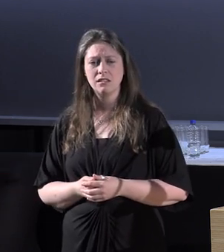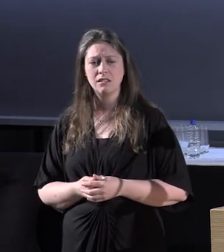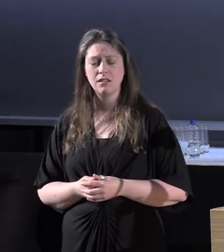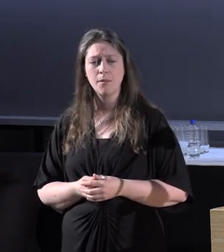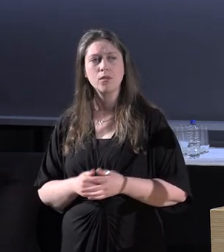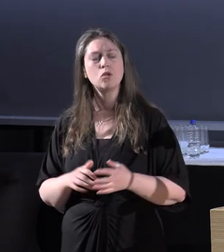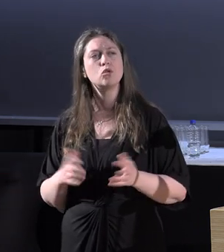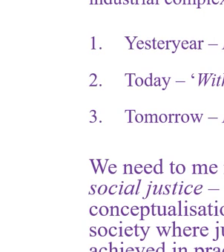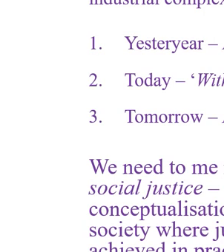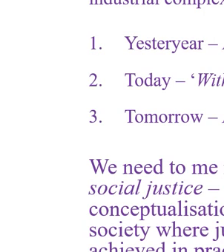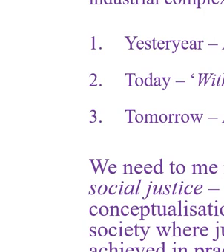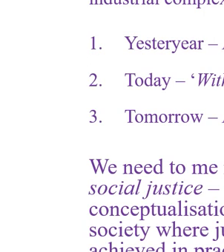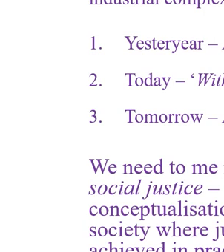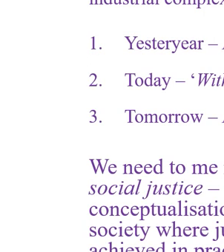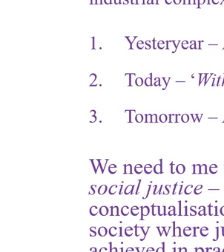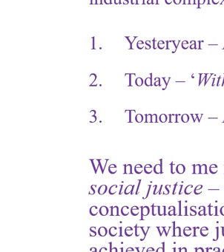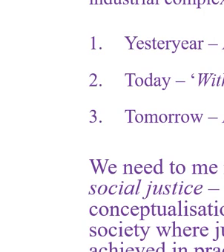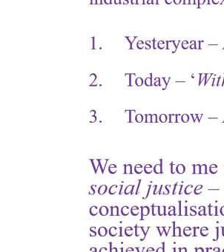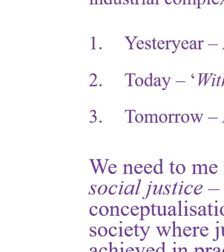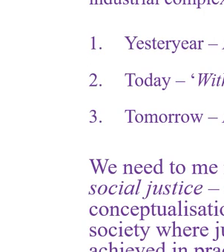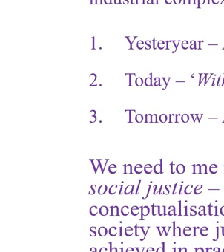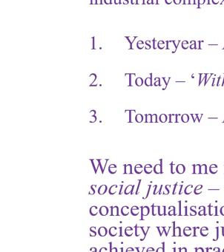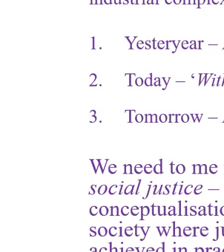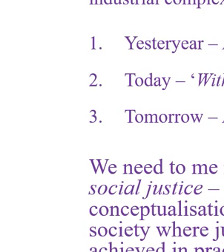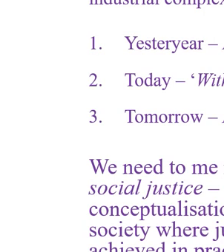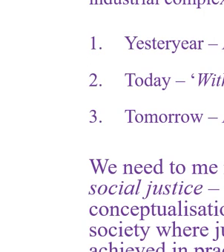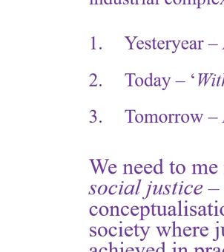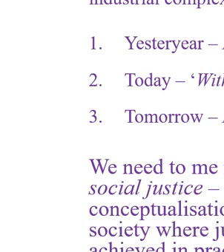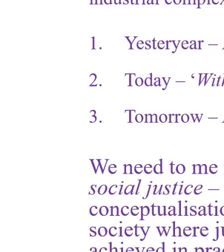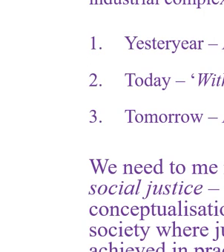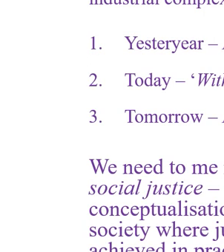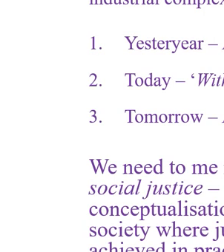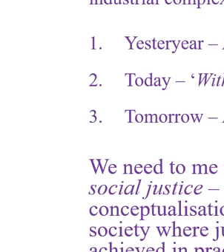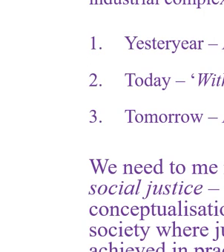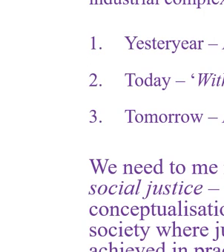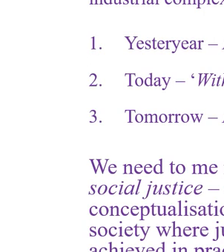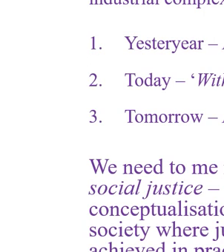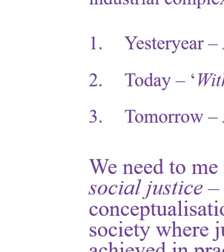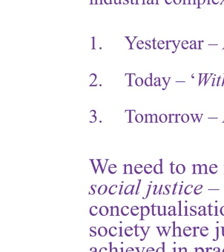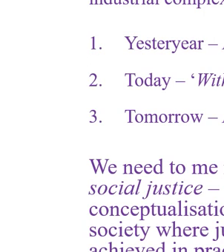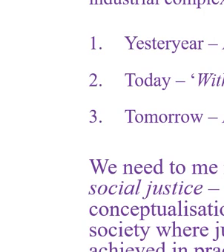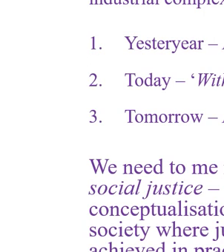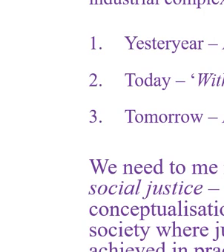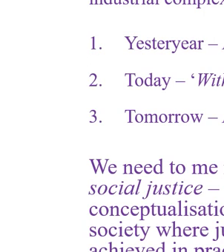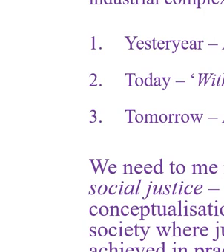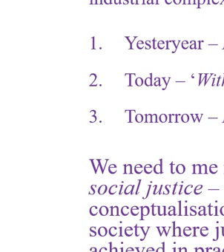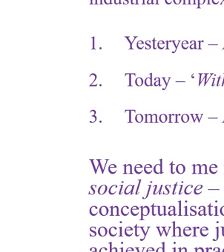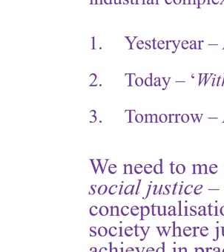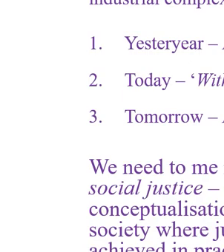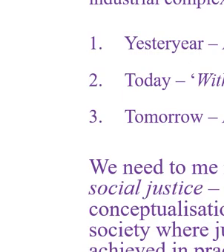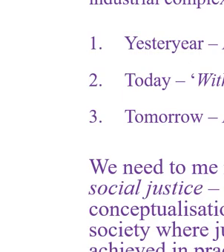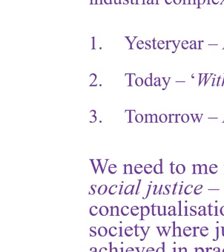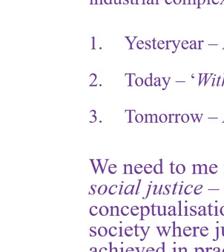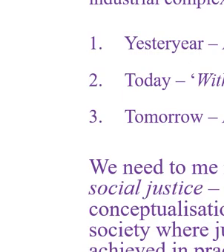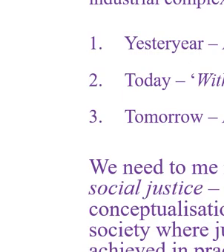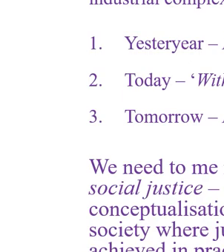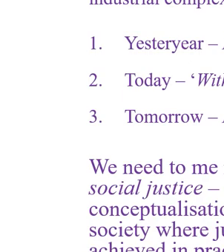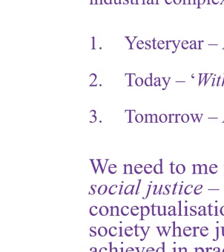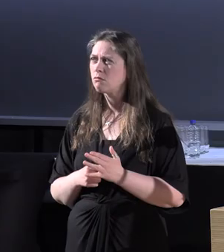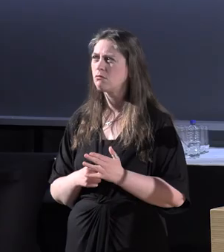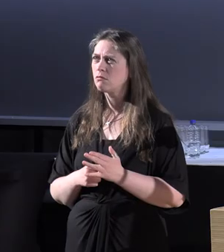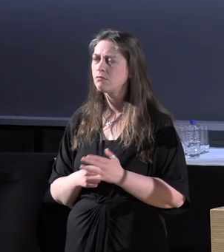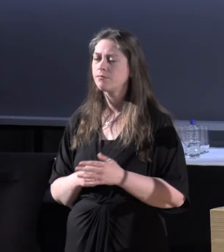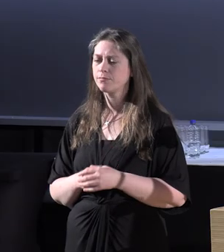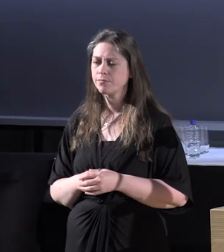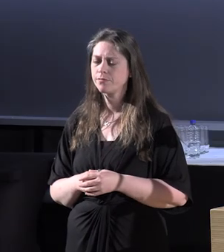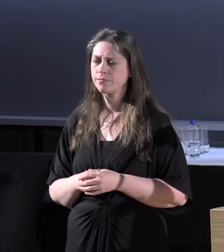And so this realization that the us and them still exists is really, really significant and important.